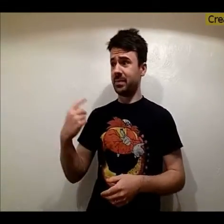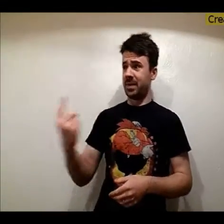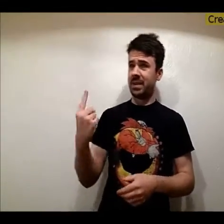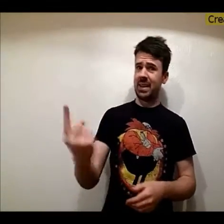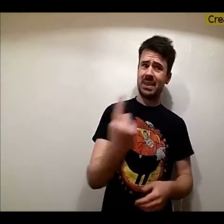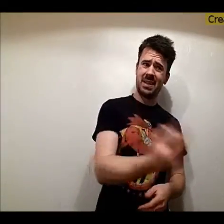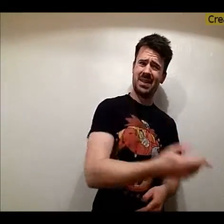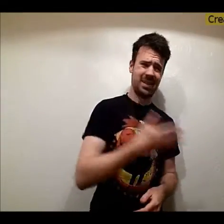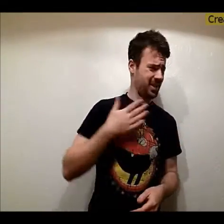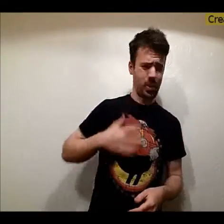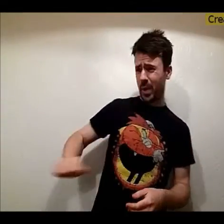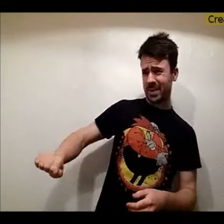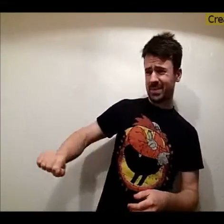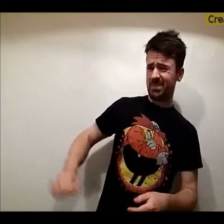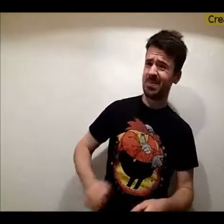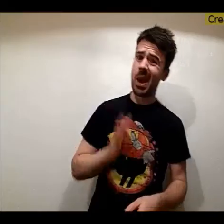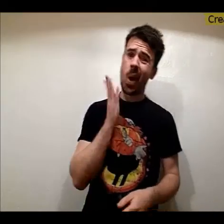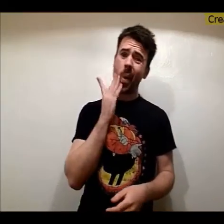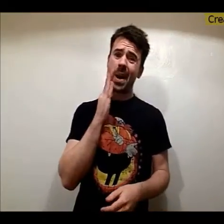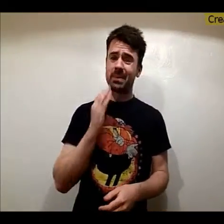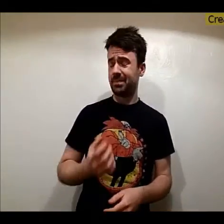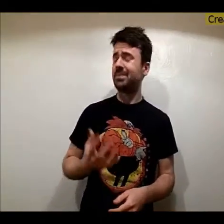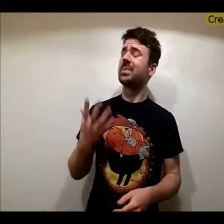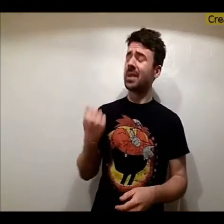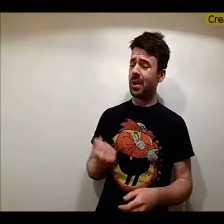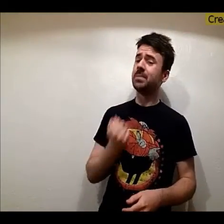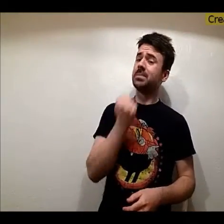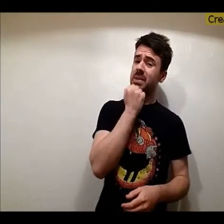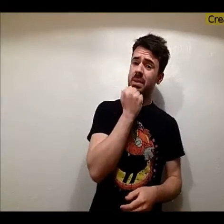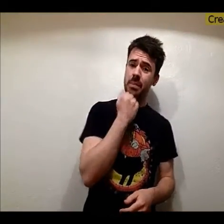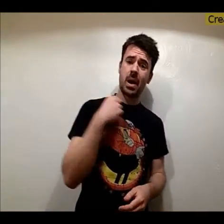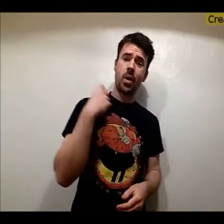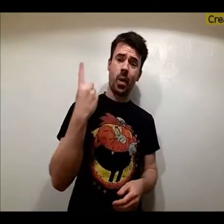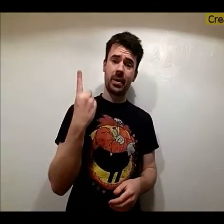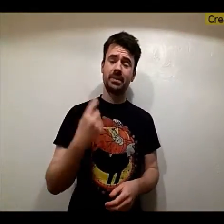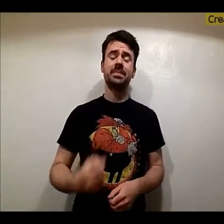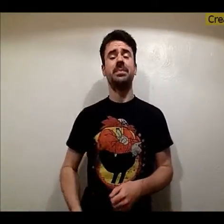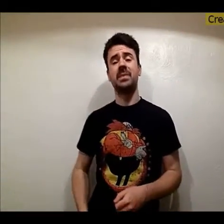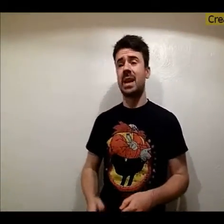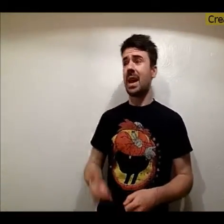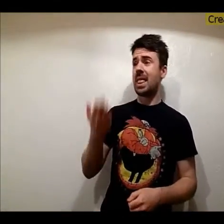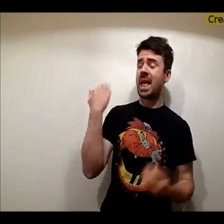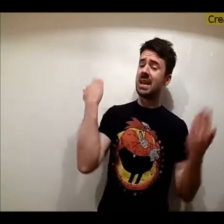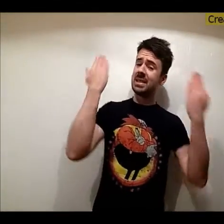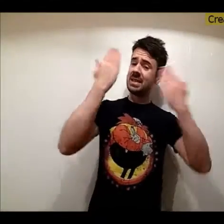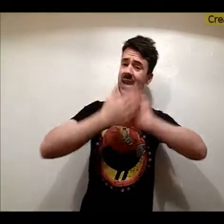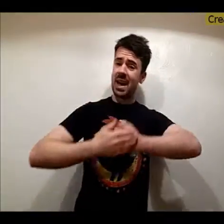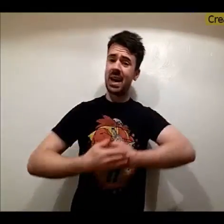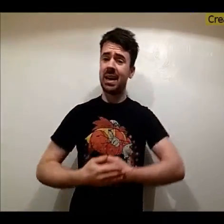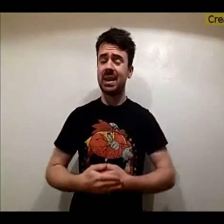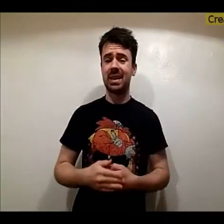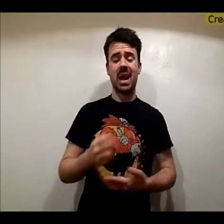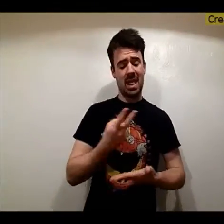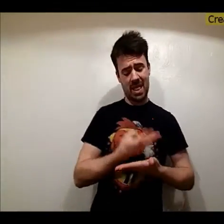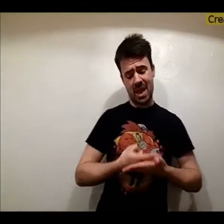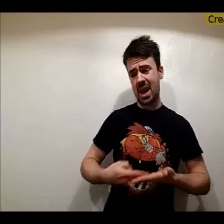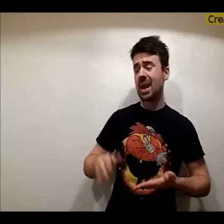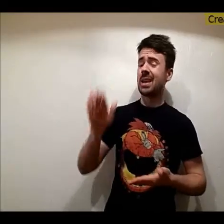Don't need those other lovers When I got my numbers When I Last night I lay